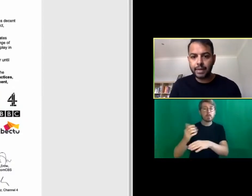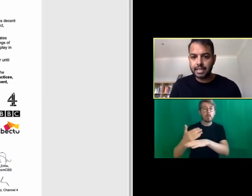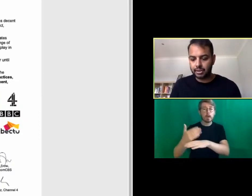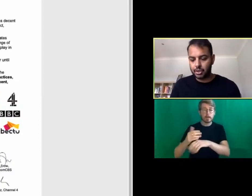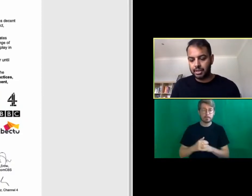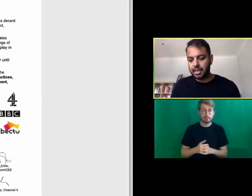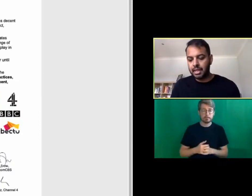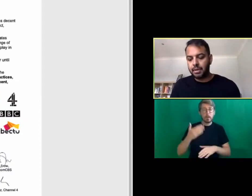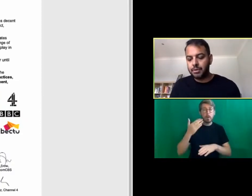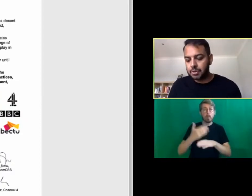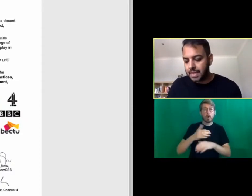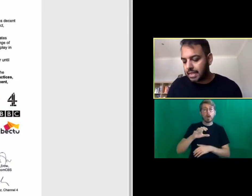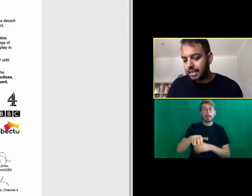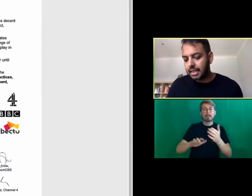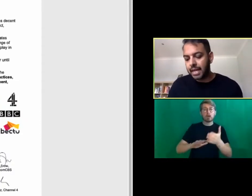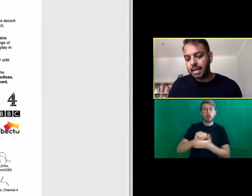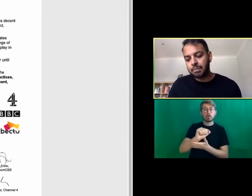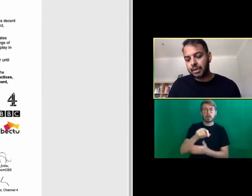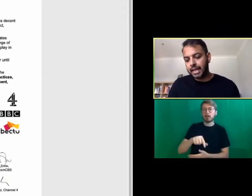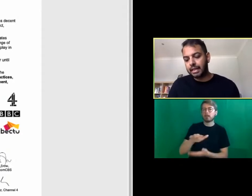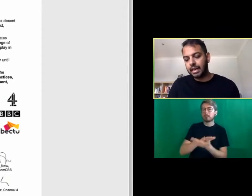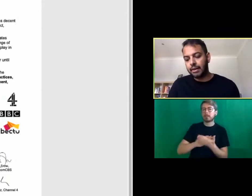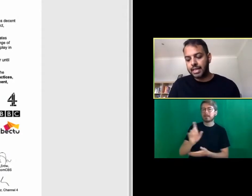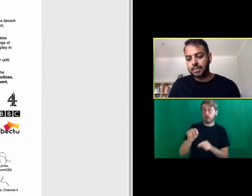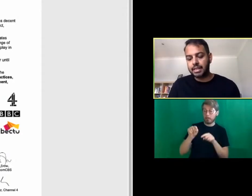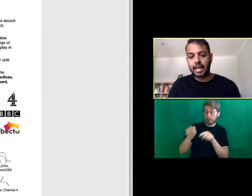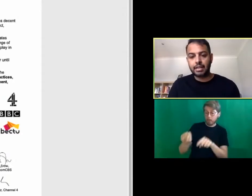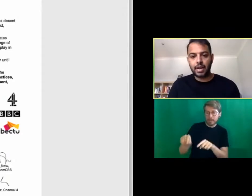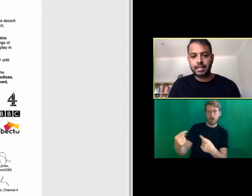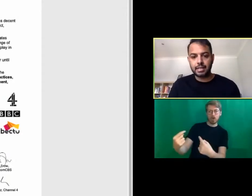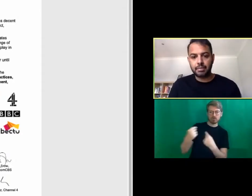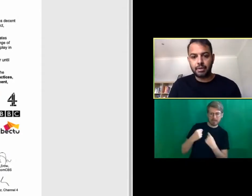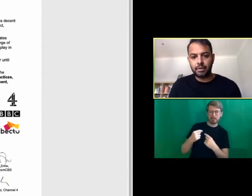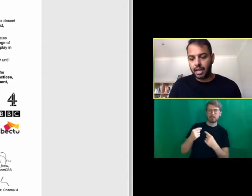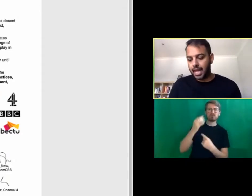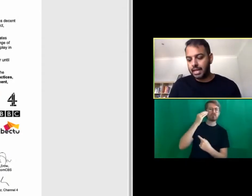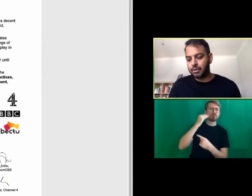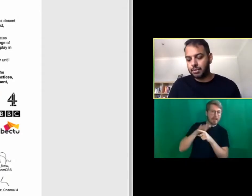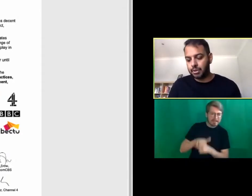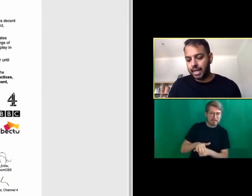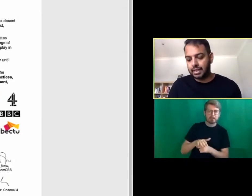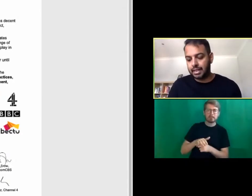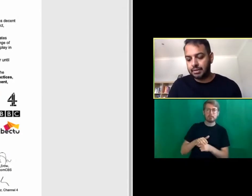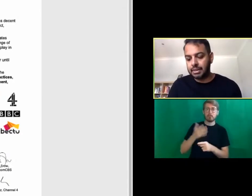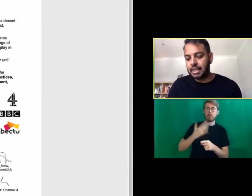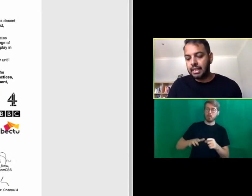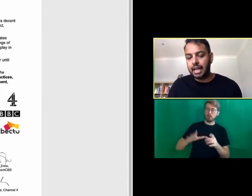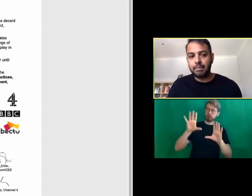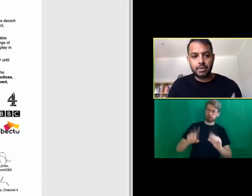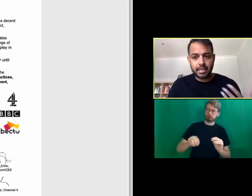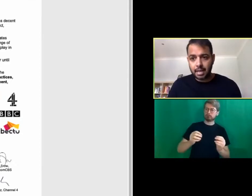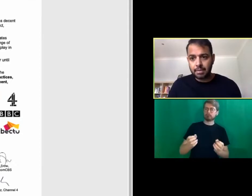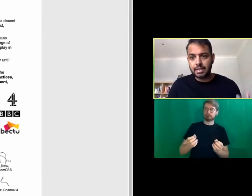workplace culture by which we mean eliminating bullying harassment and racism on a cross-broadcaster level